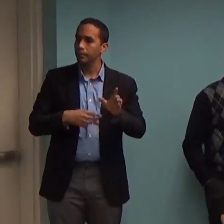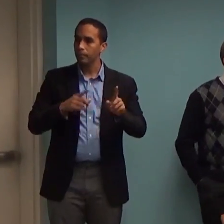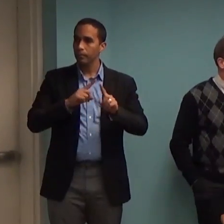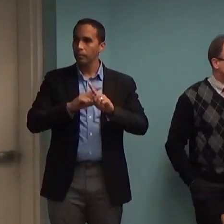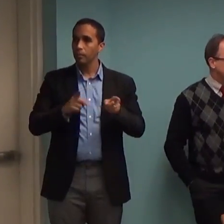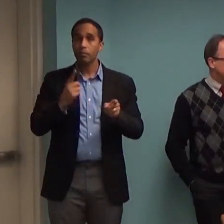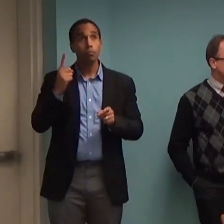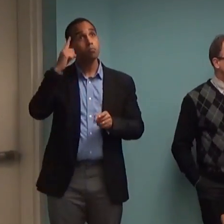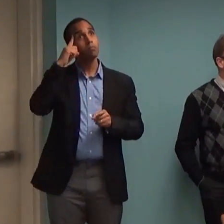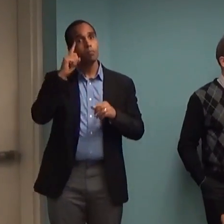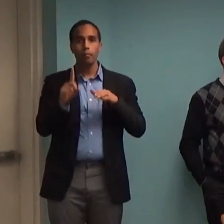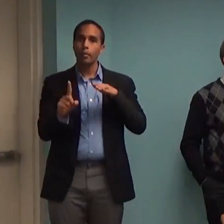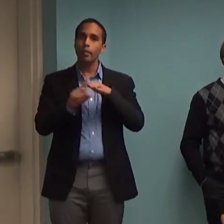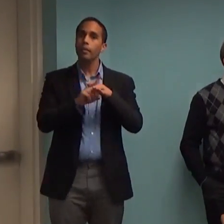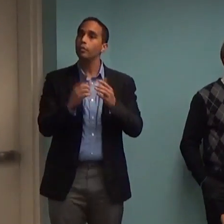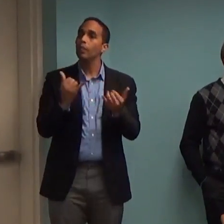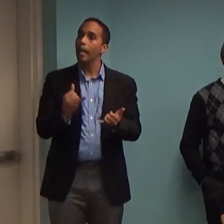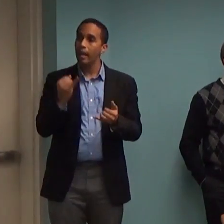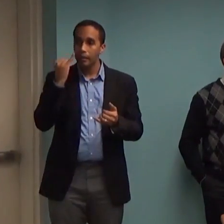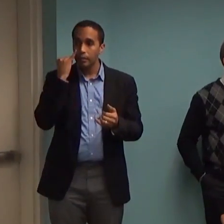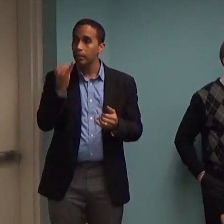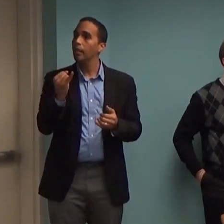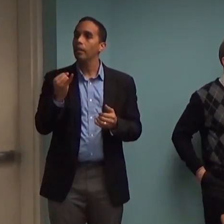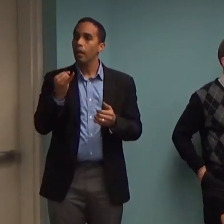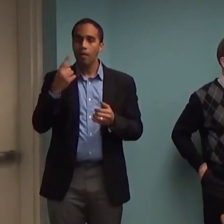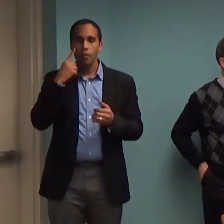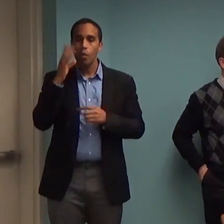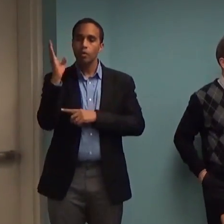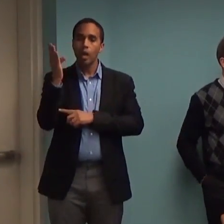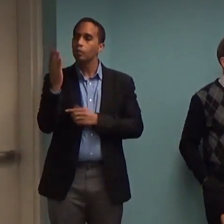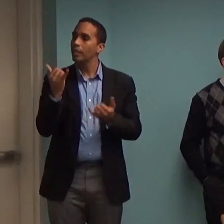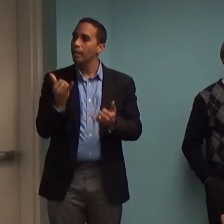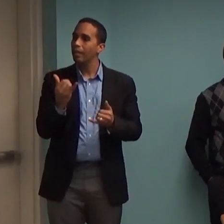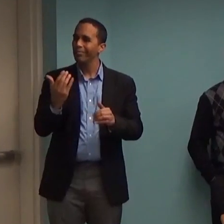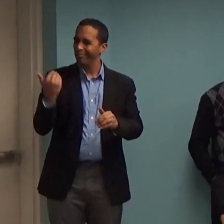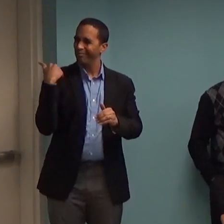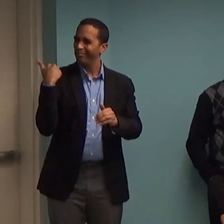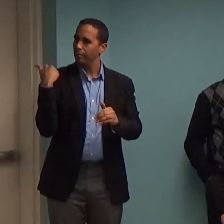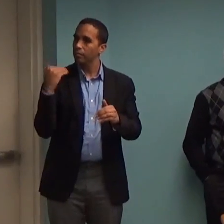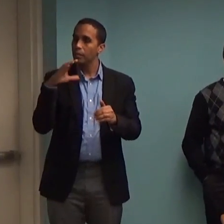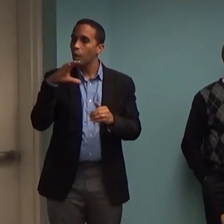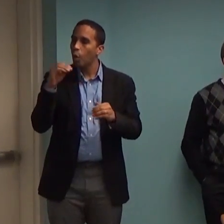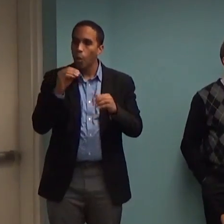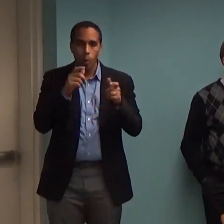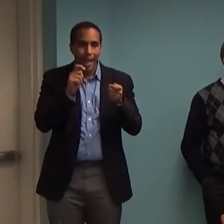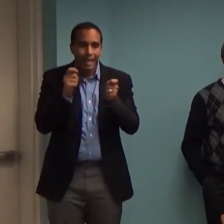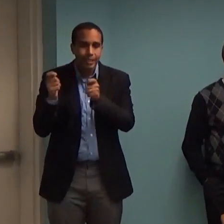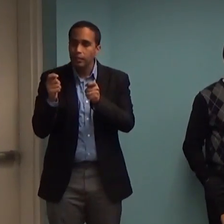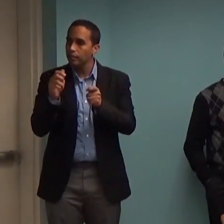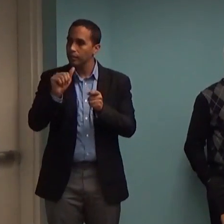talk when he co-edited the ABCT Journal of Behavior Therapists